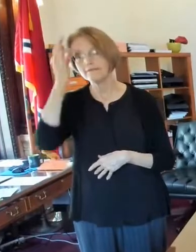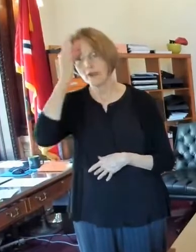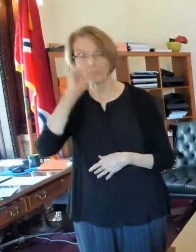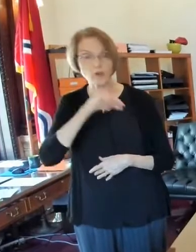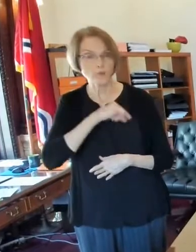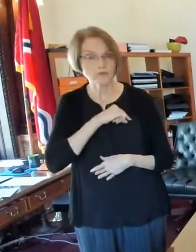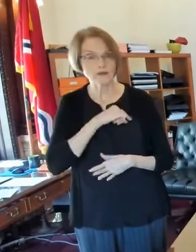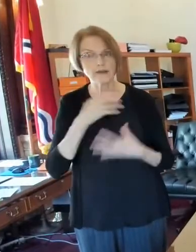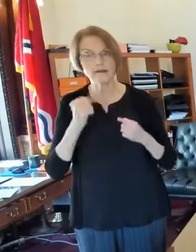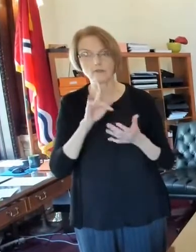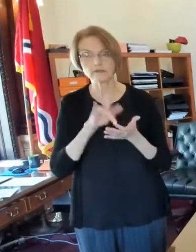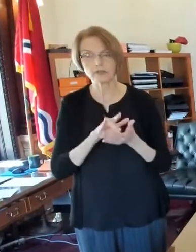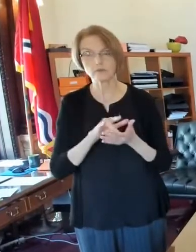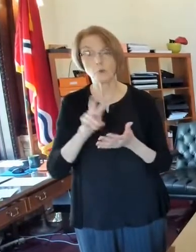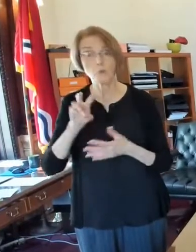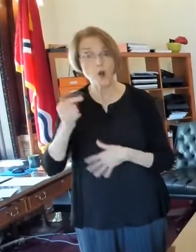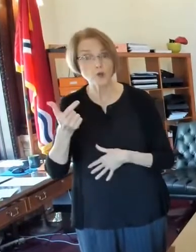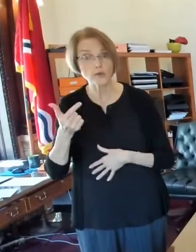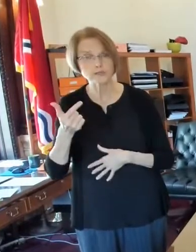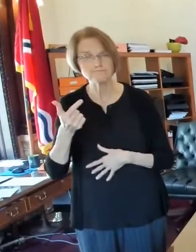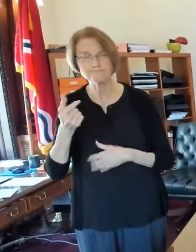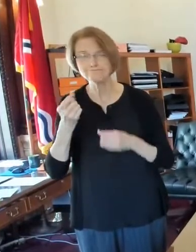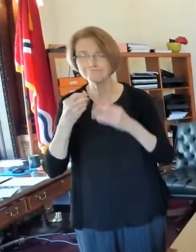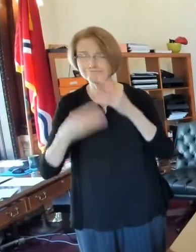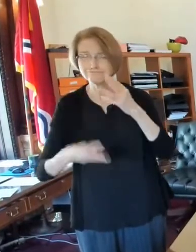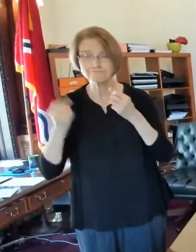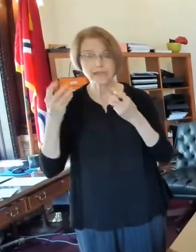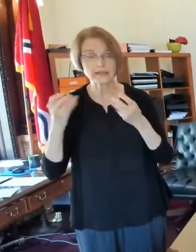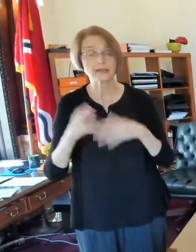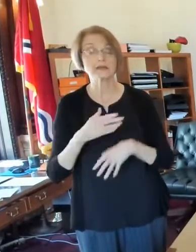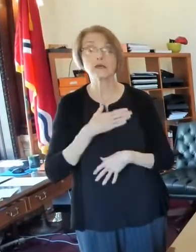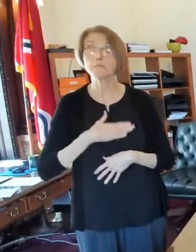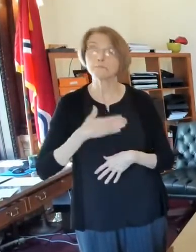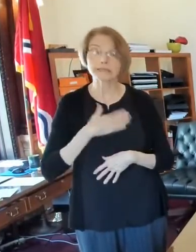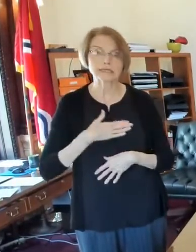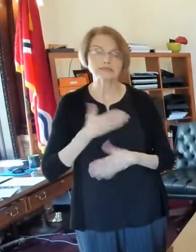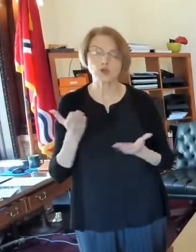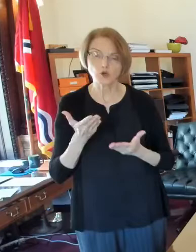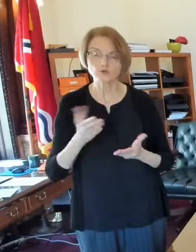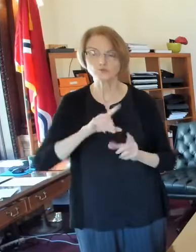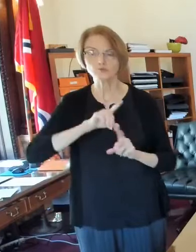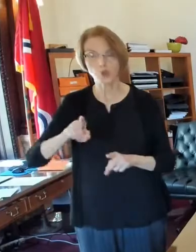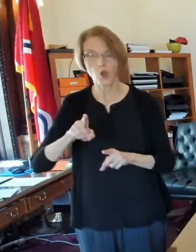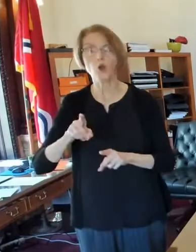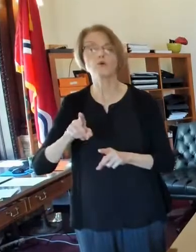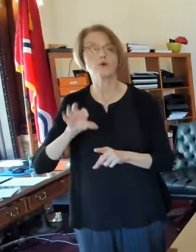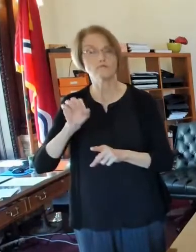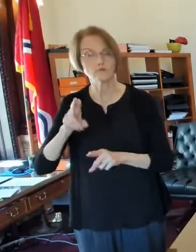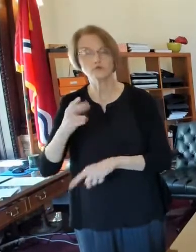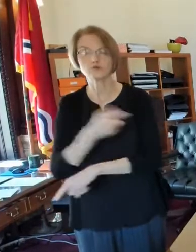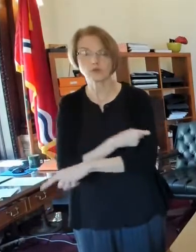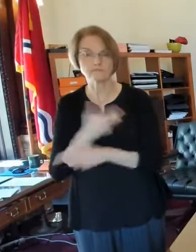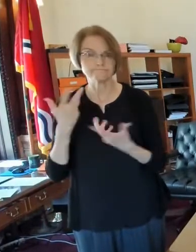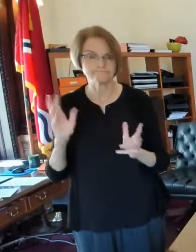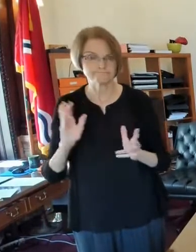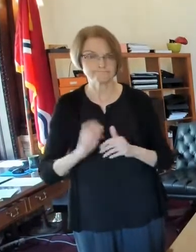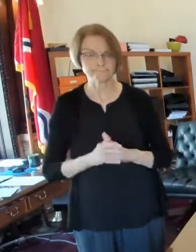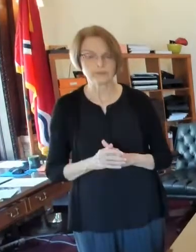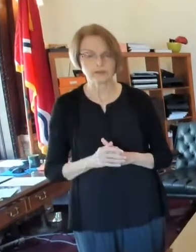Walgreens, lots of places. So please get your flu shot. One of the things that we're concerned about is